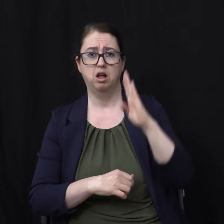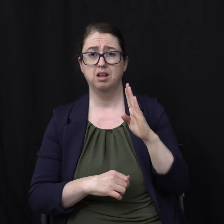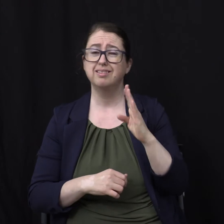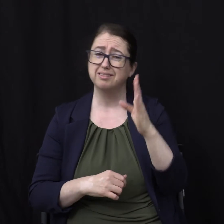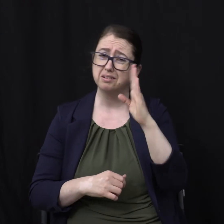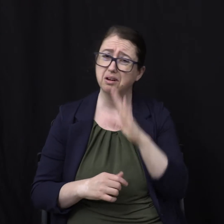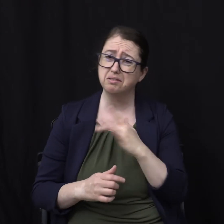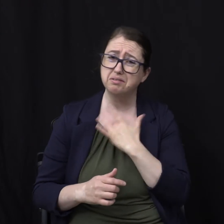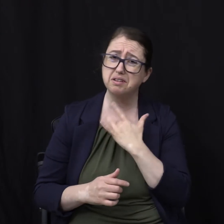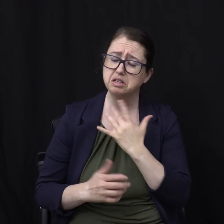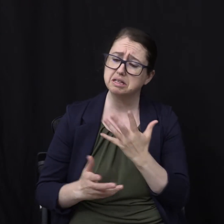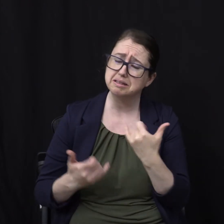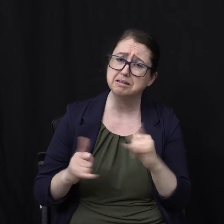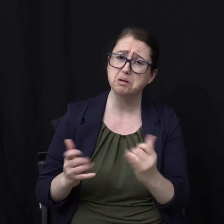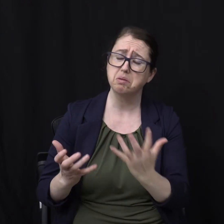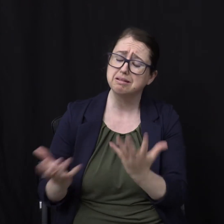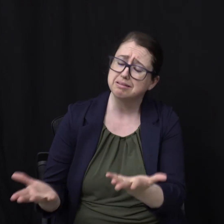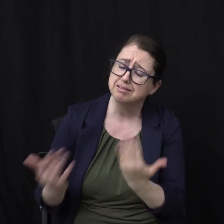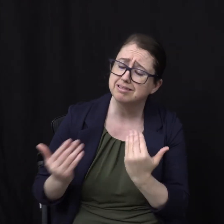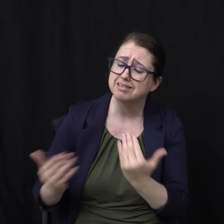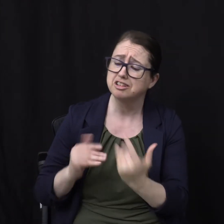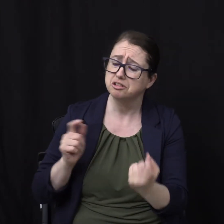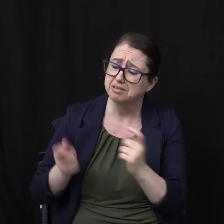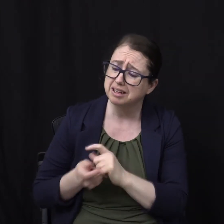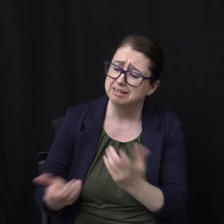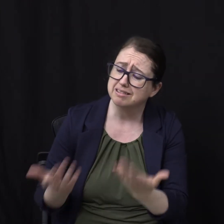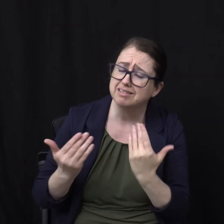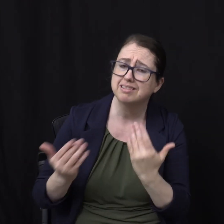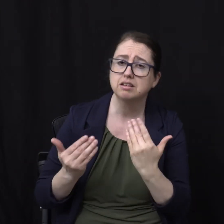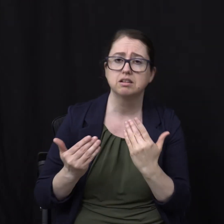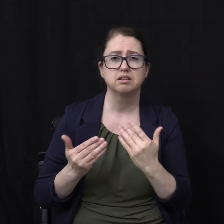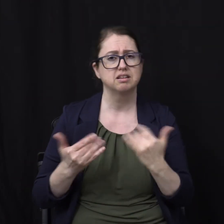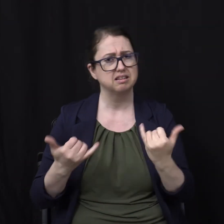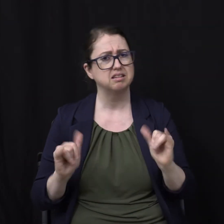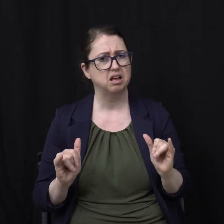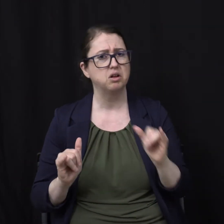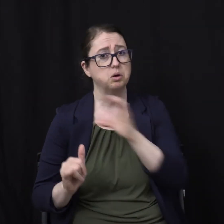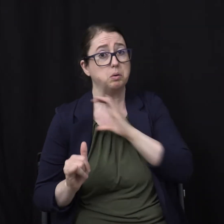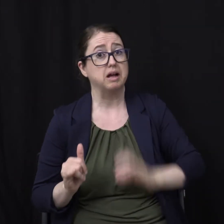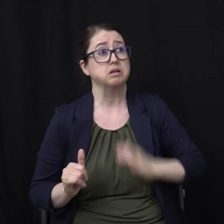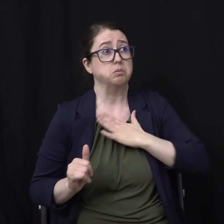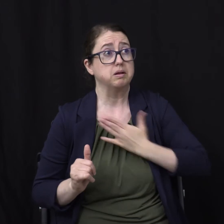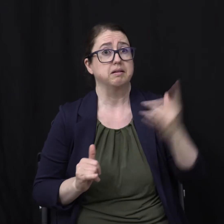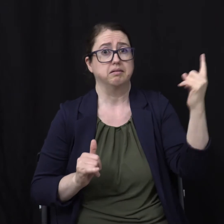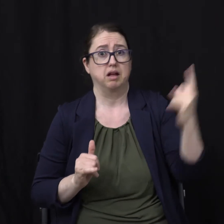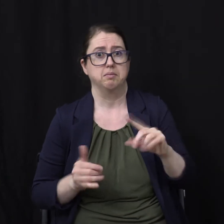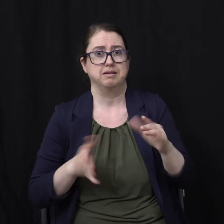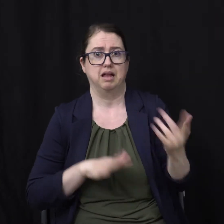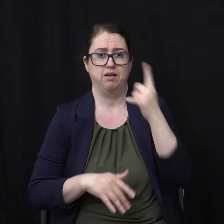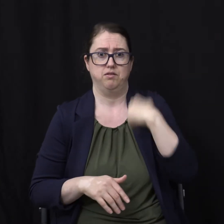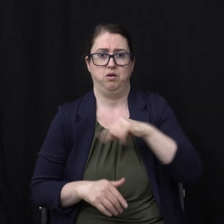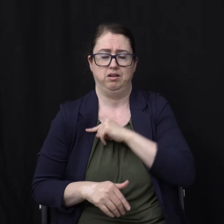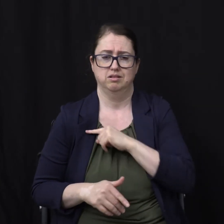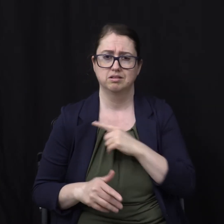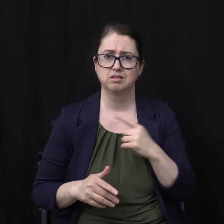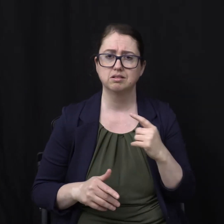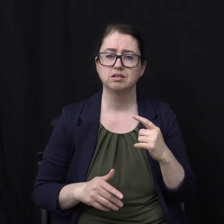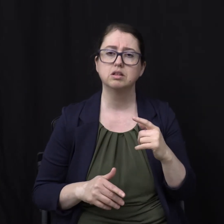In our sin While we were still sinners Christ died for us Remind me again Who is raised At the second coming Of